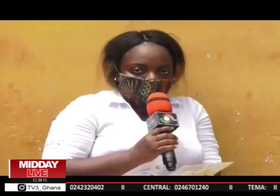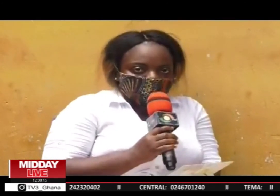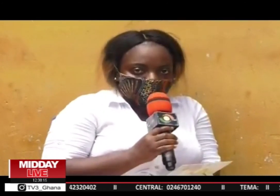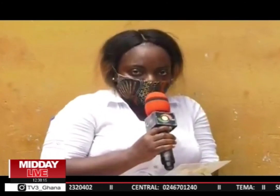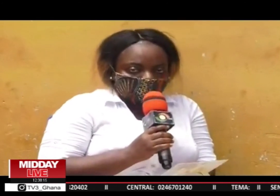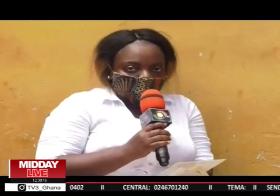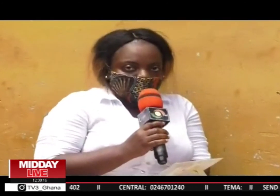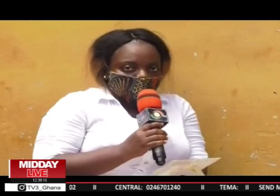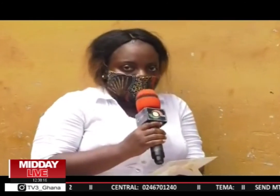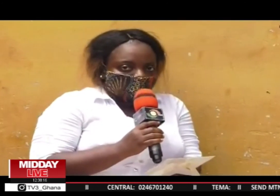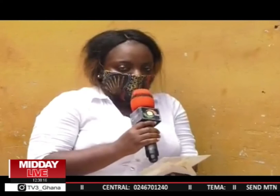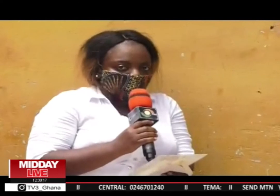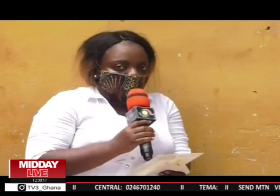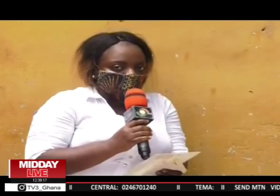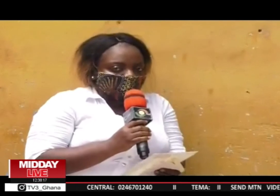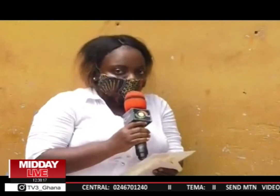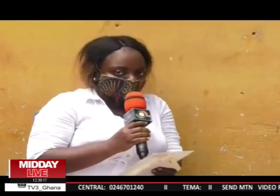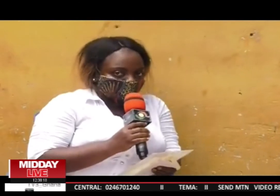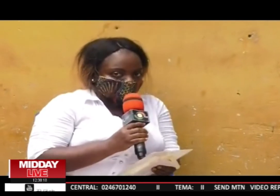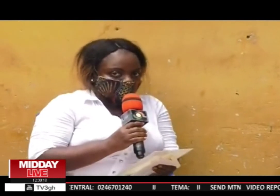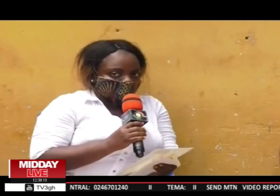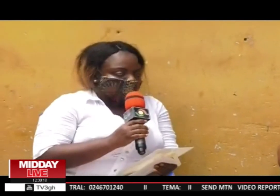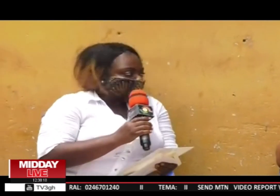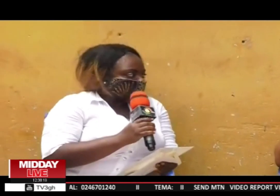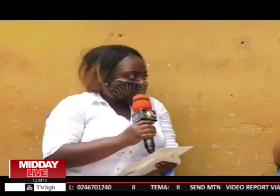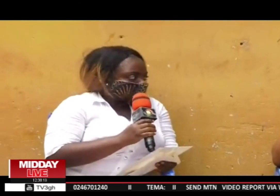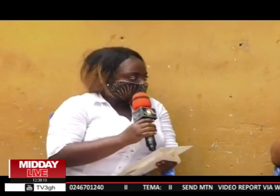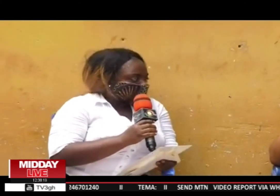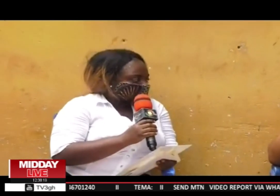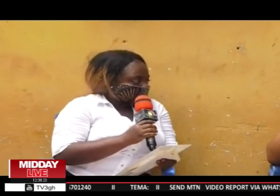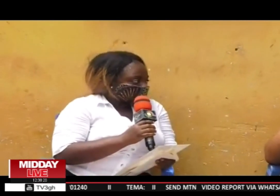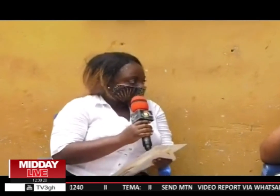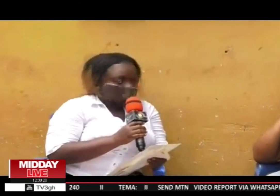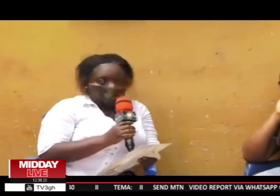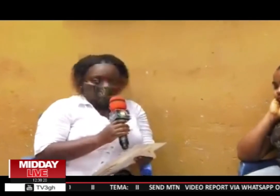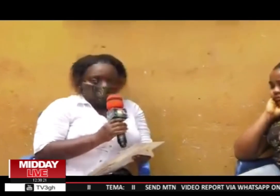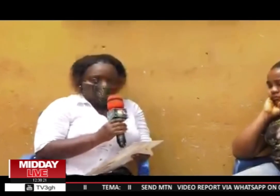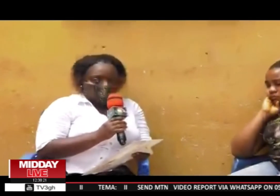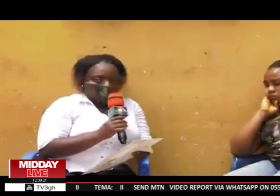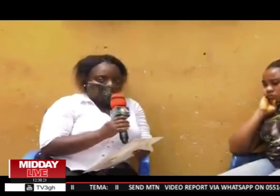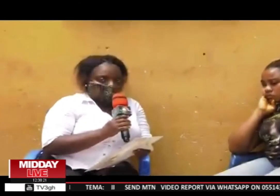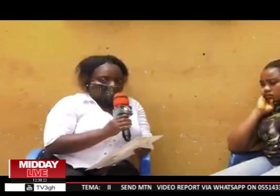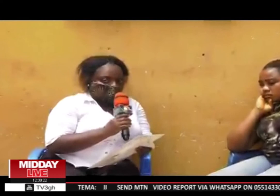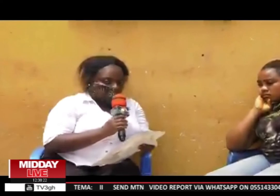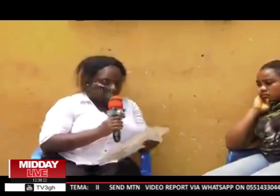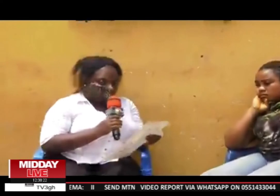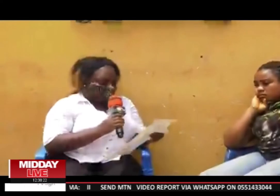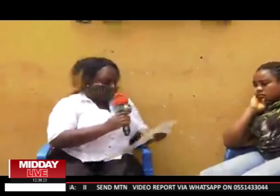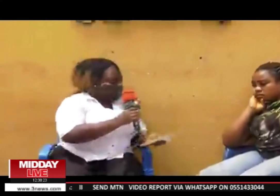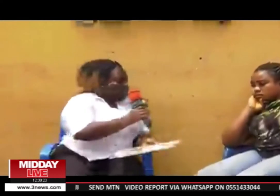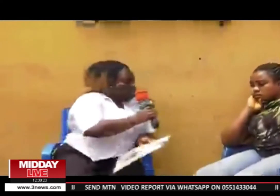this diseased and she was the last person the boy was with yesterday before the incidents